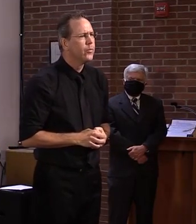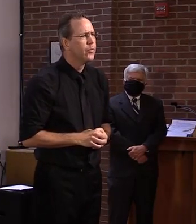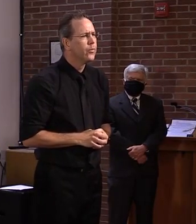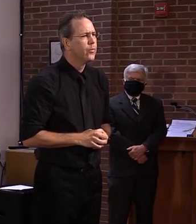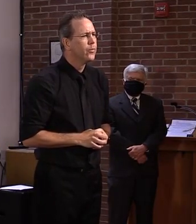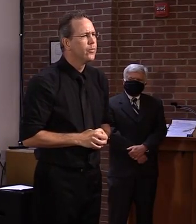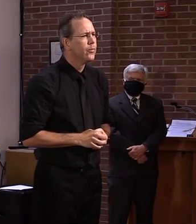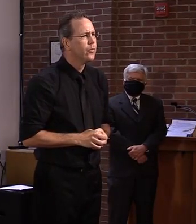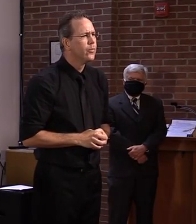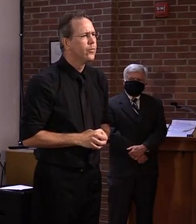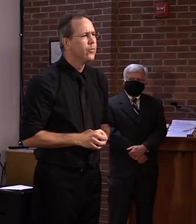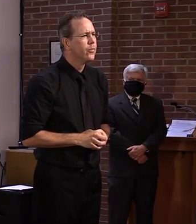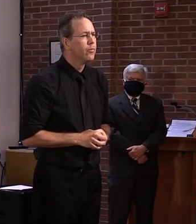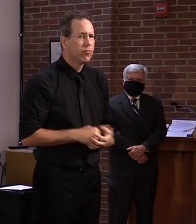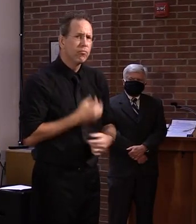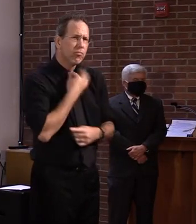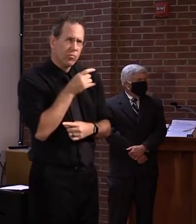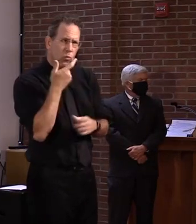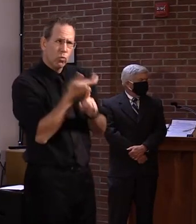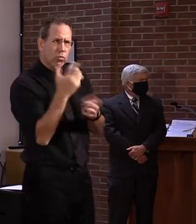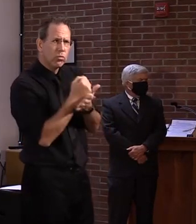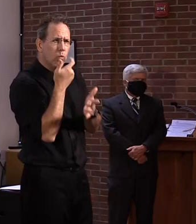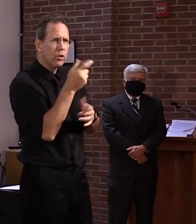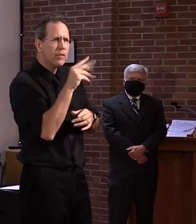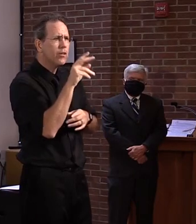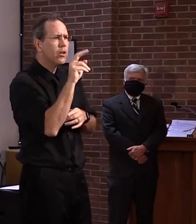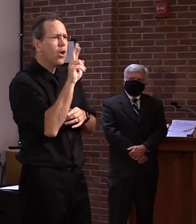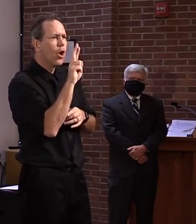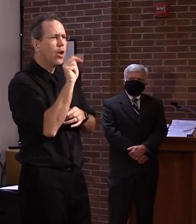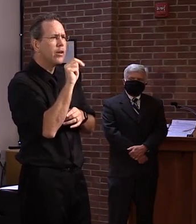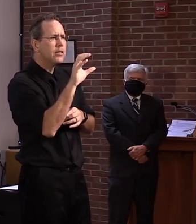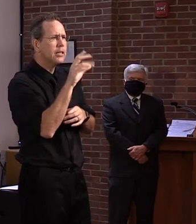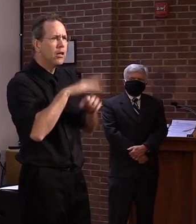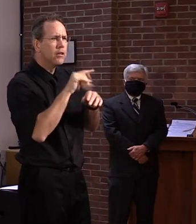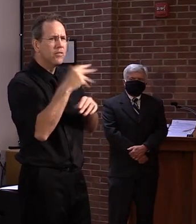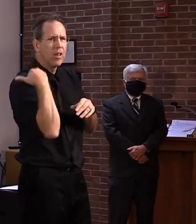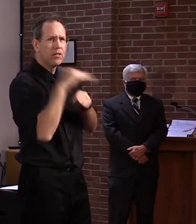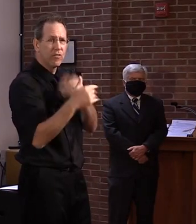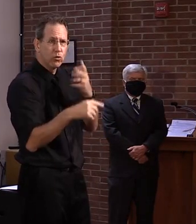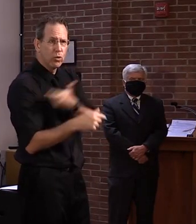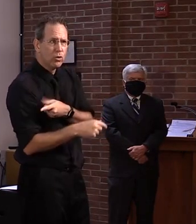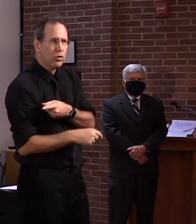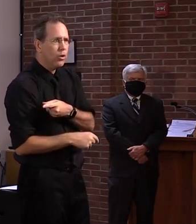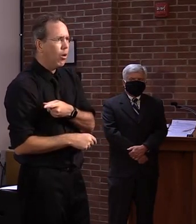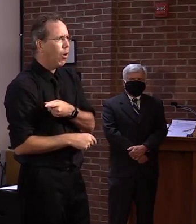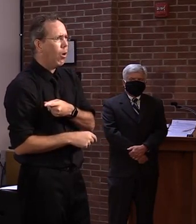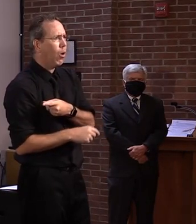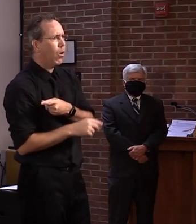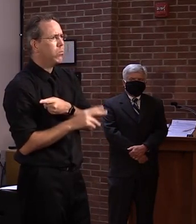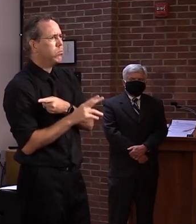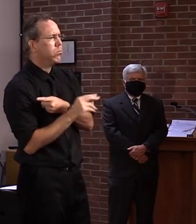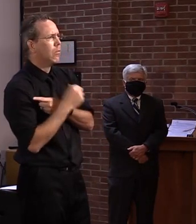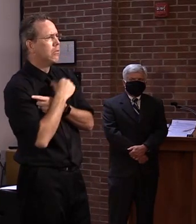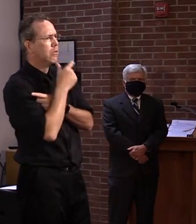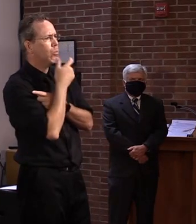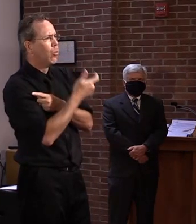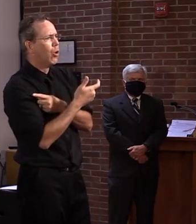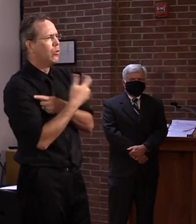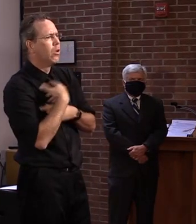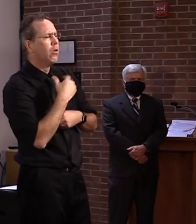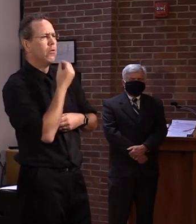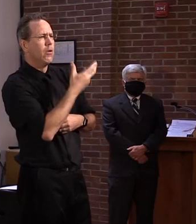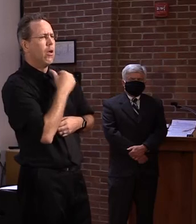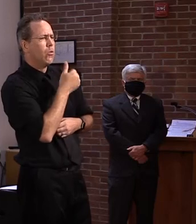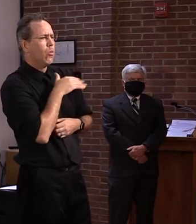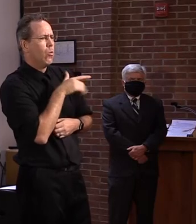I didn't watch the DNC either. Plan to? Probably not. I mean, I keep up with it as best I can